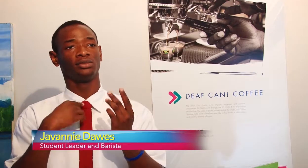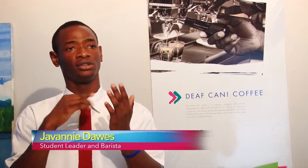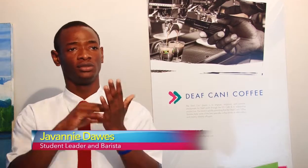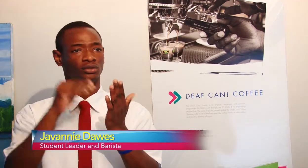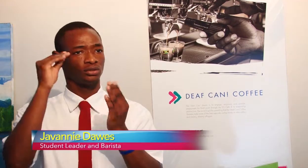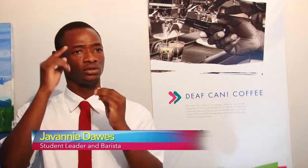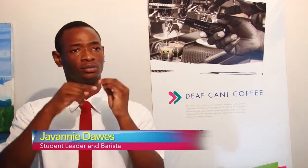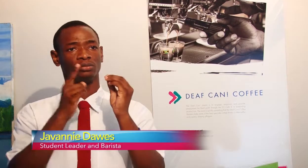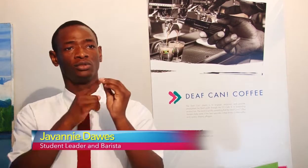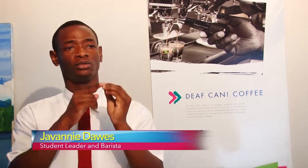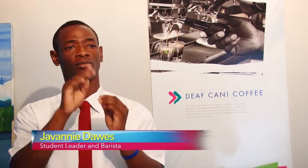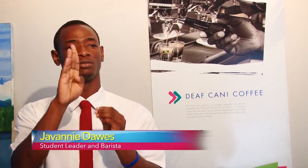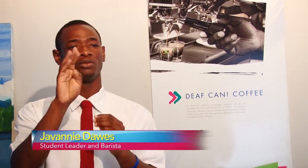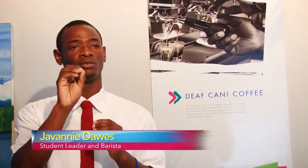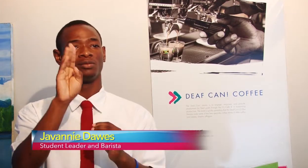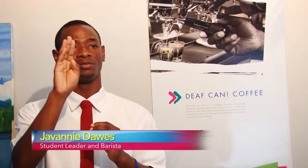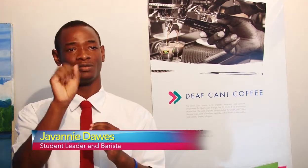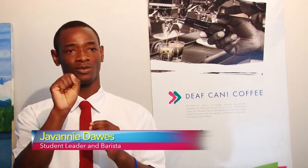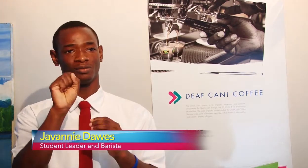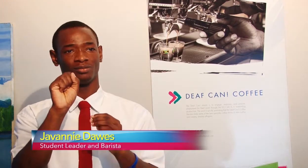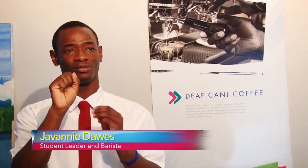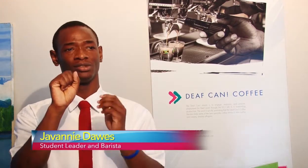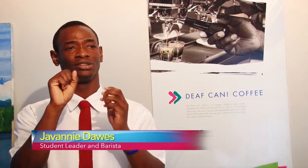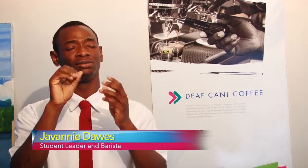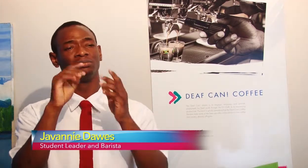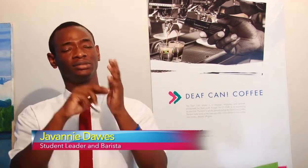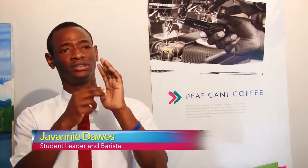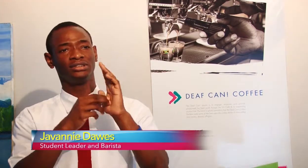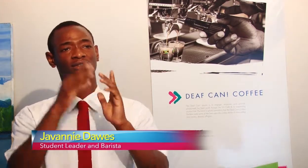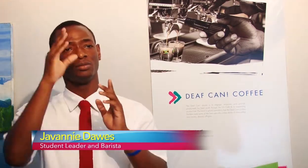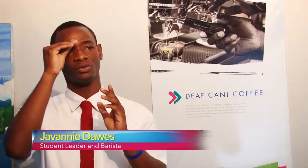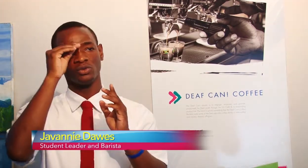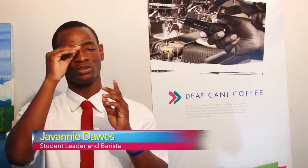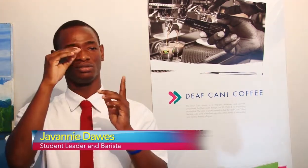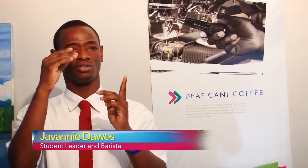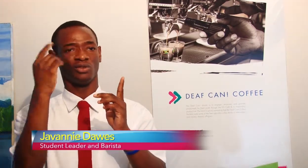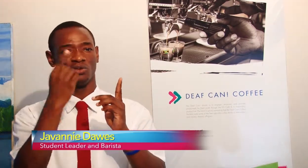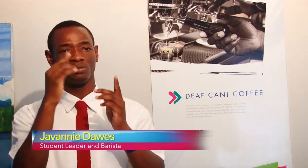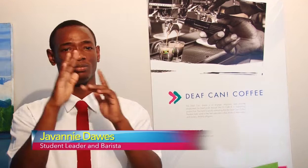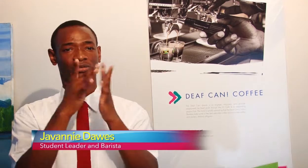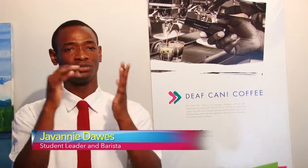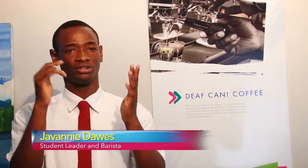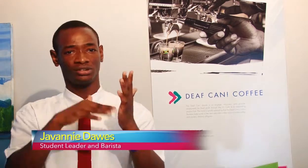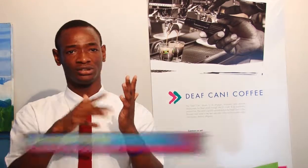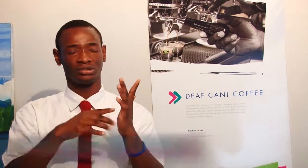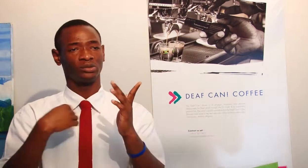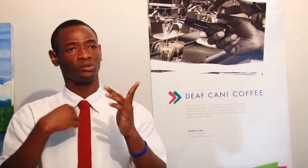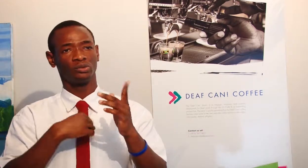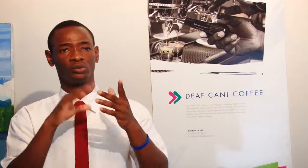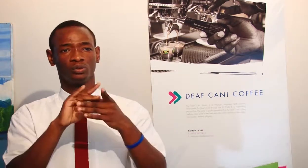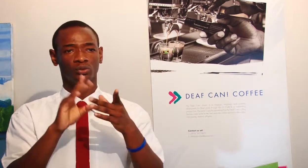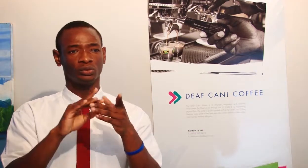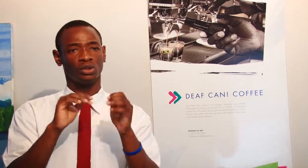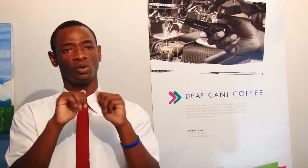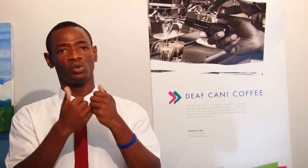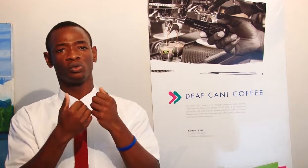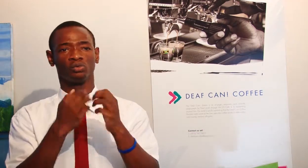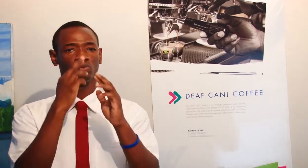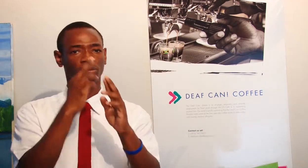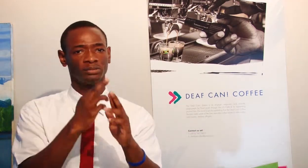So to tell you about how Def Can Coffee started, we have to go back to our boys' Bible study group. We call ourselves the Bob's Group. So on Tuesdays, we meet together and we have Bible